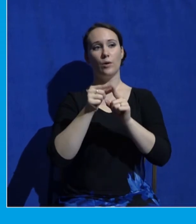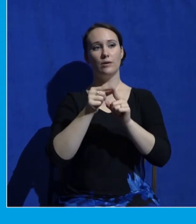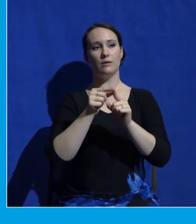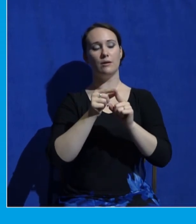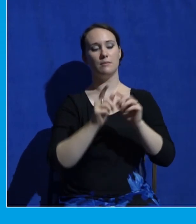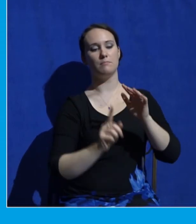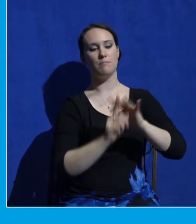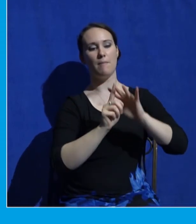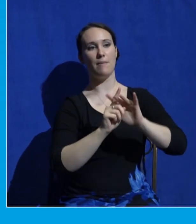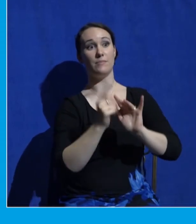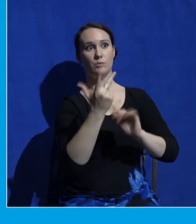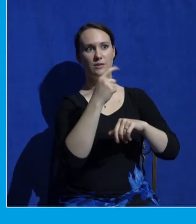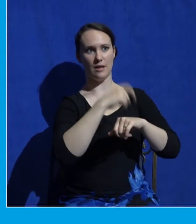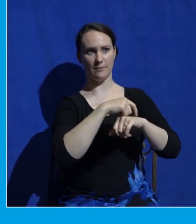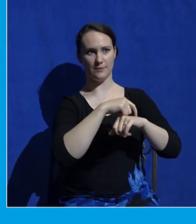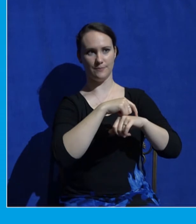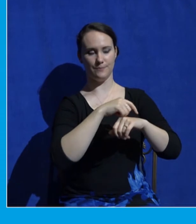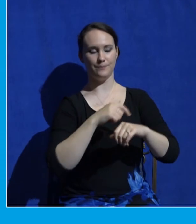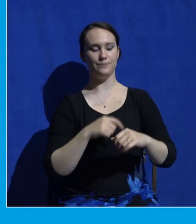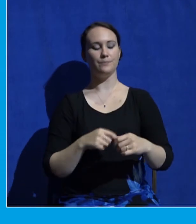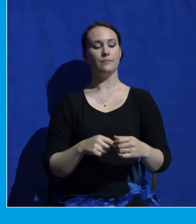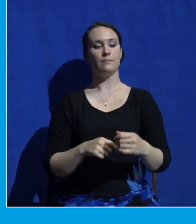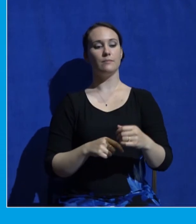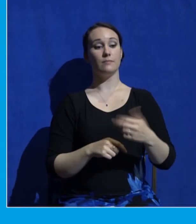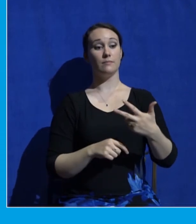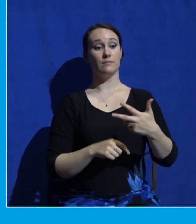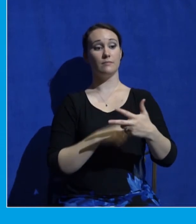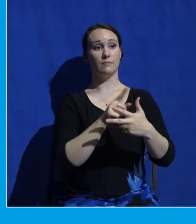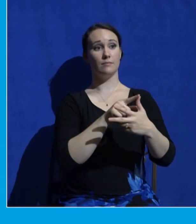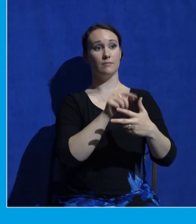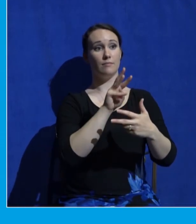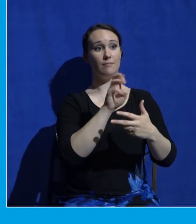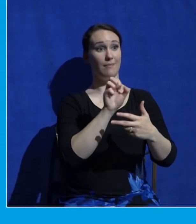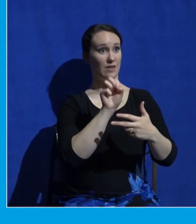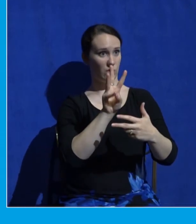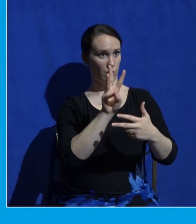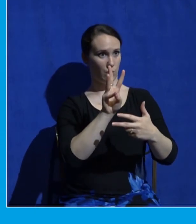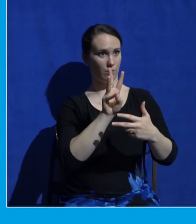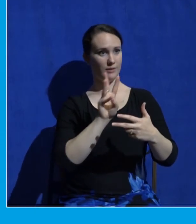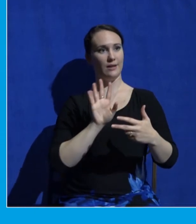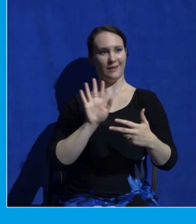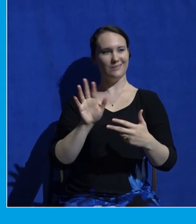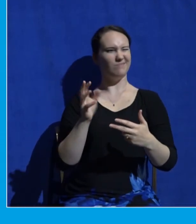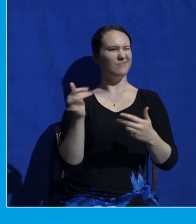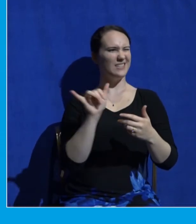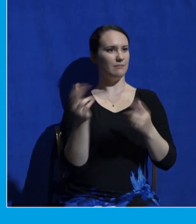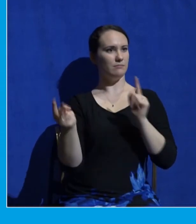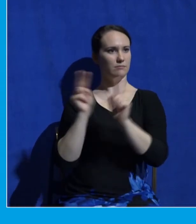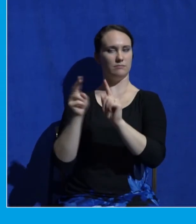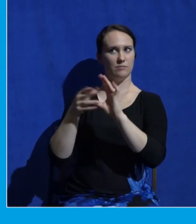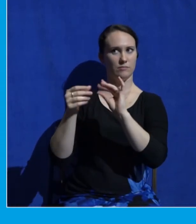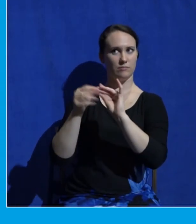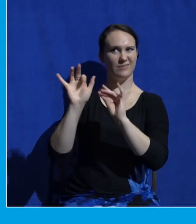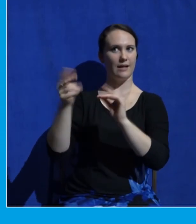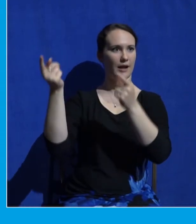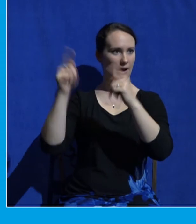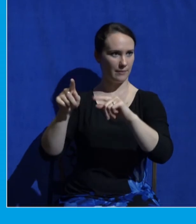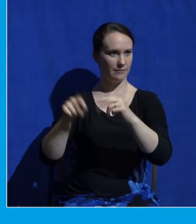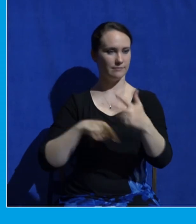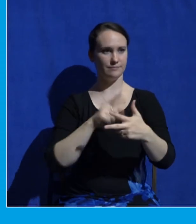is when Matthew tells his account of this story. So only two other times outside of this story this word is used and the other two